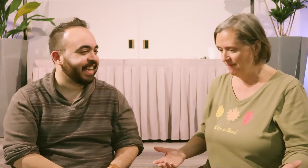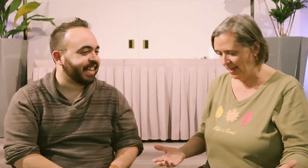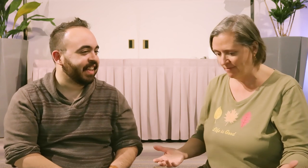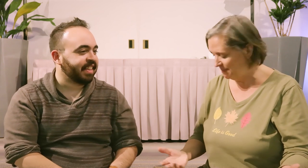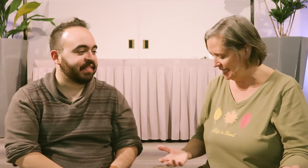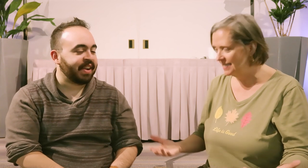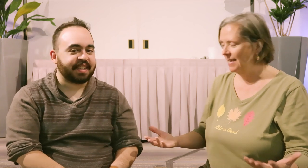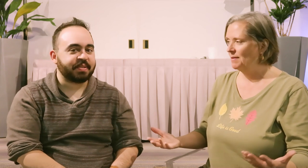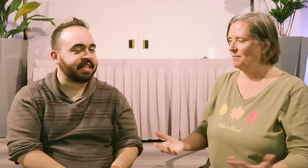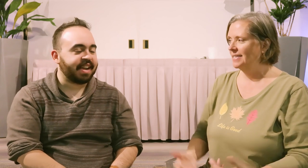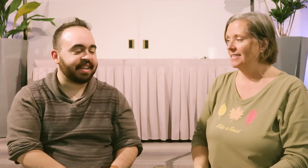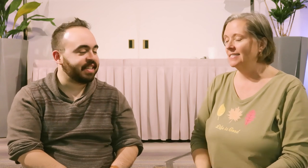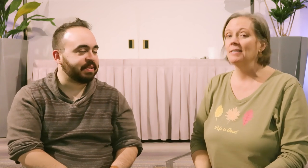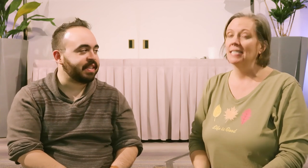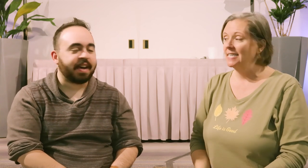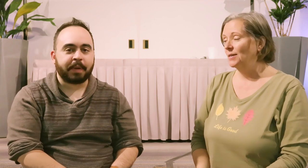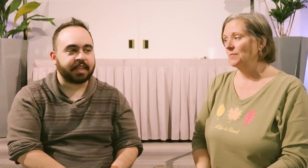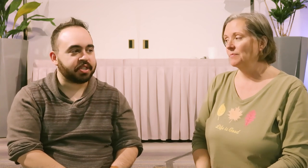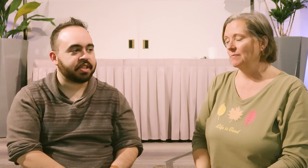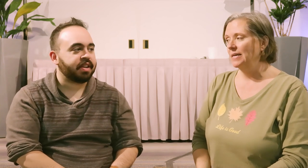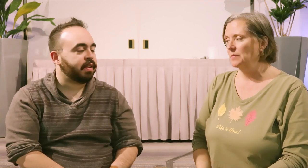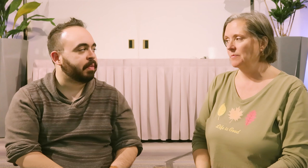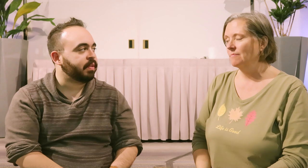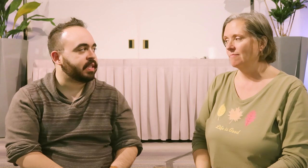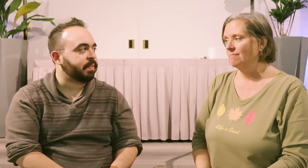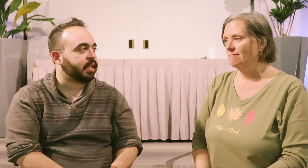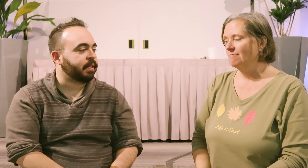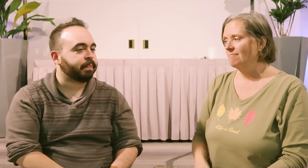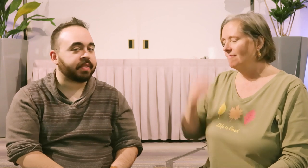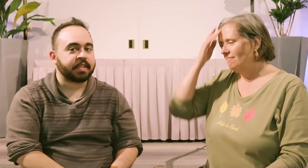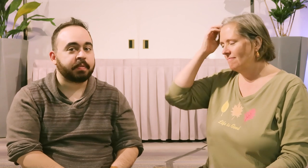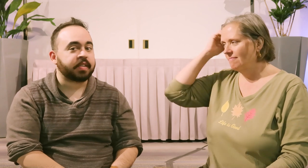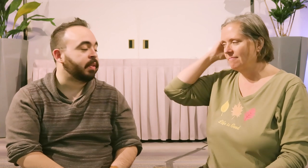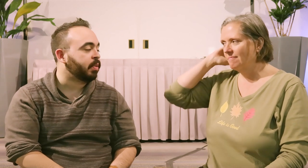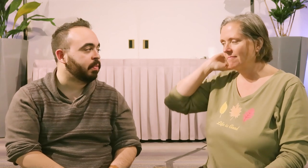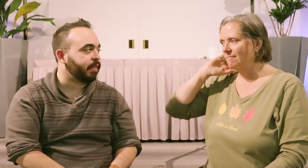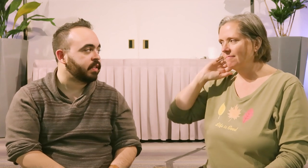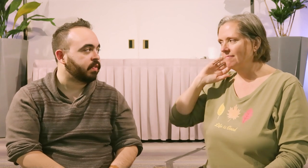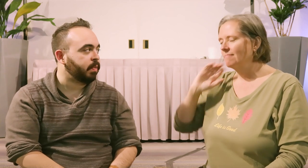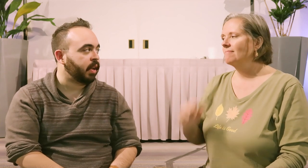five minutes? Right. Seven minutes? was was not much. Yeah. But it was something, this has been something pretty pervasive for me.